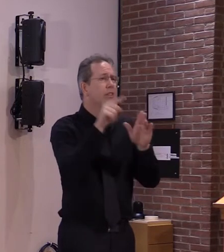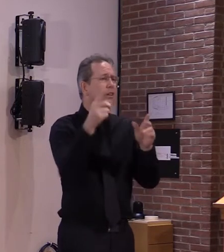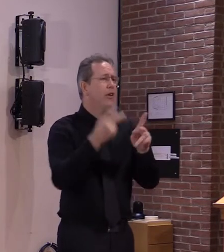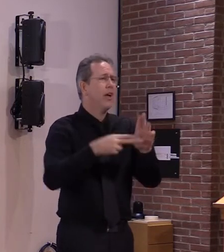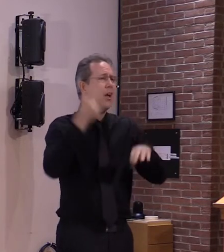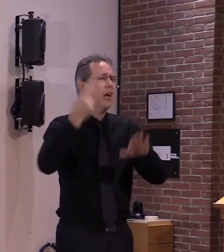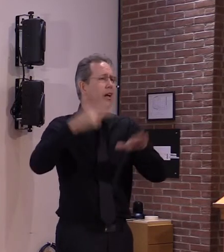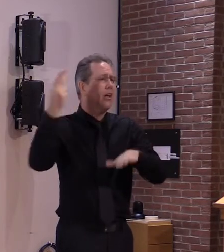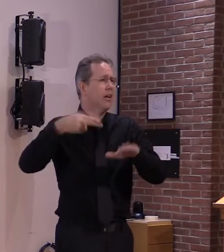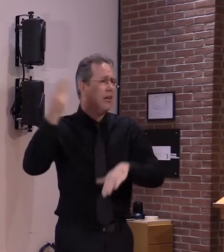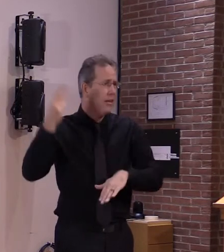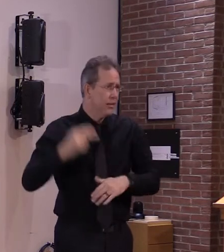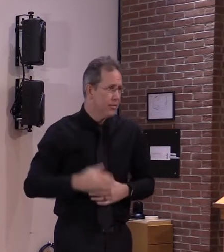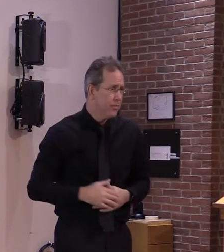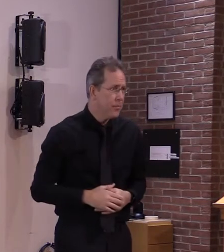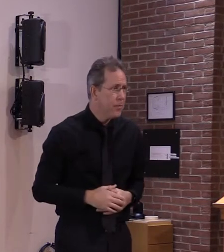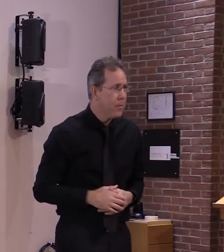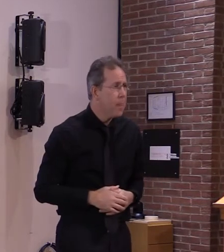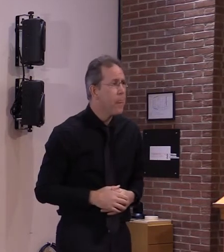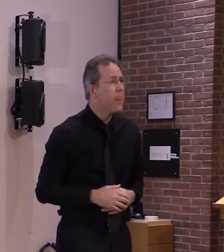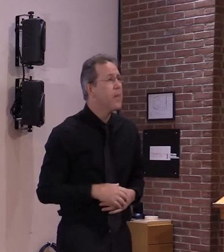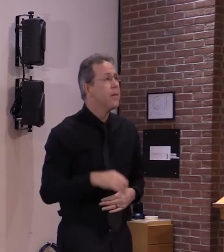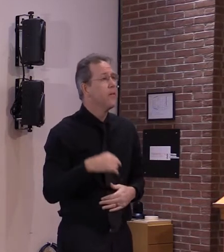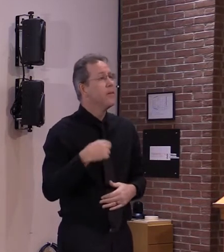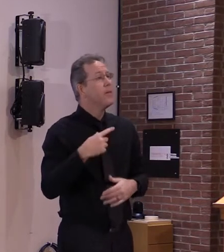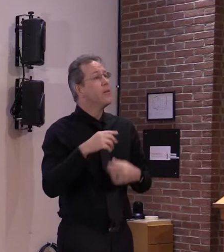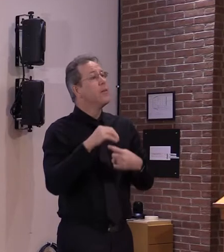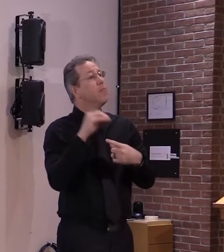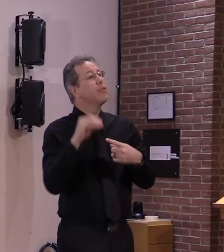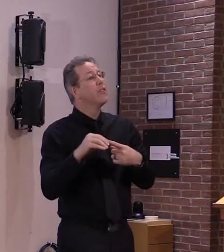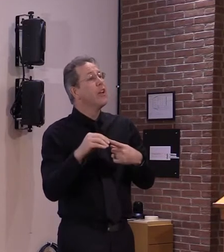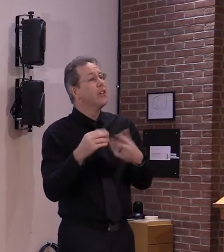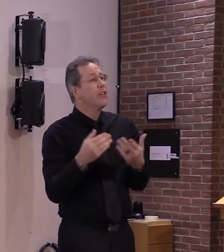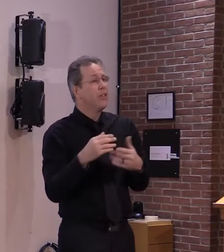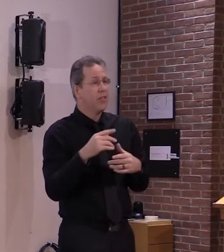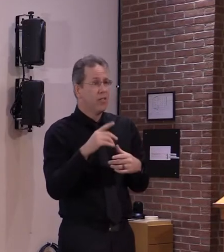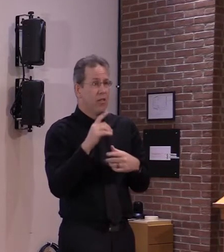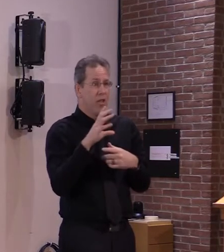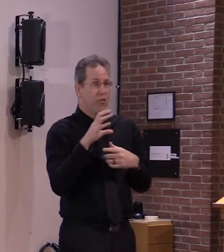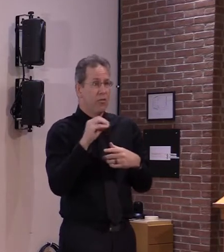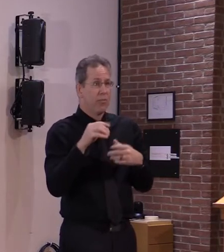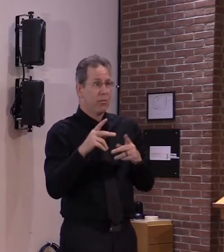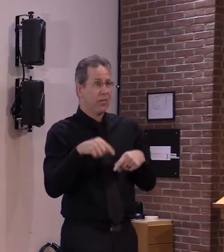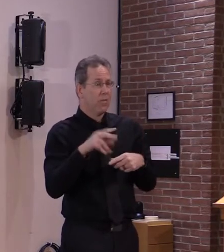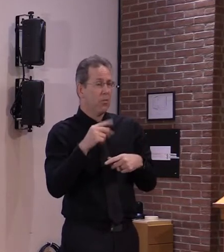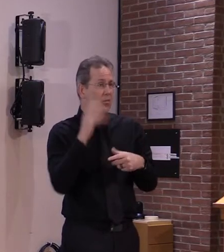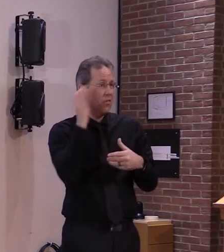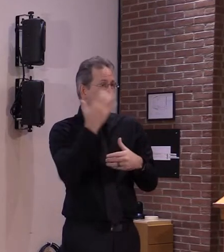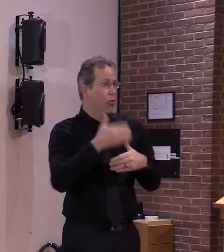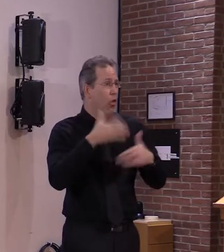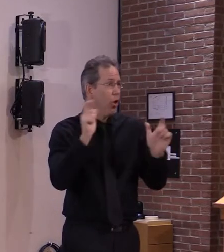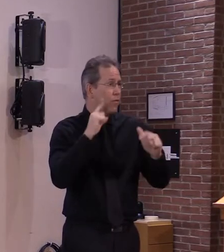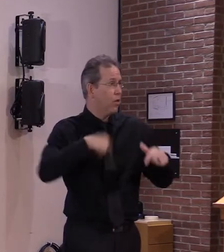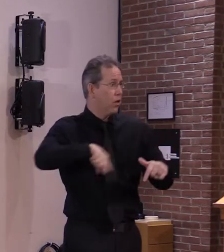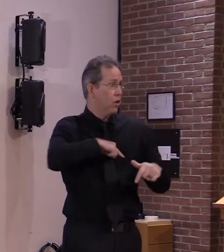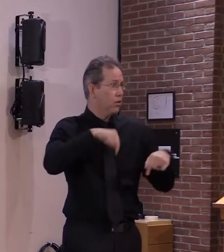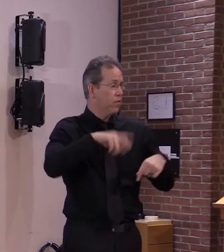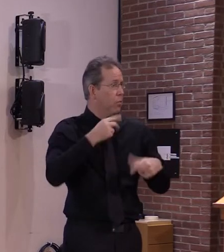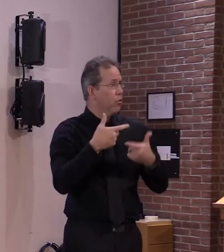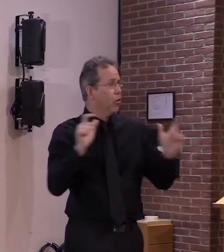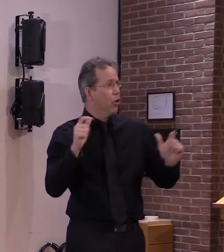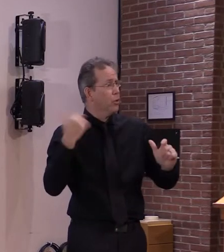hospital hospitalization data has also leveled off with 20 patients hospitalized